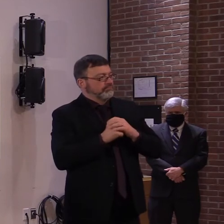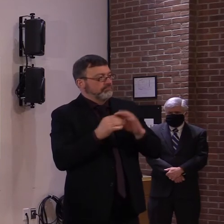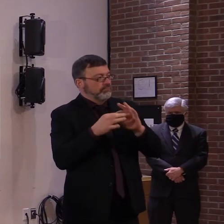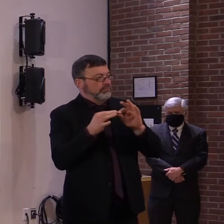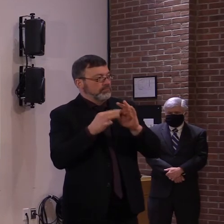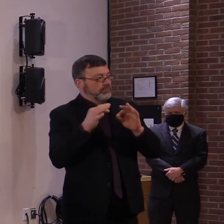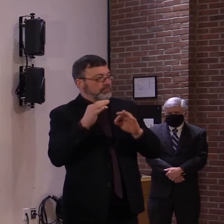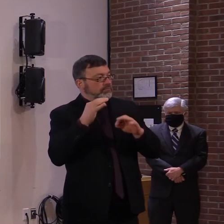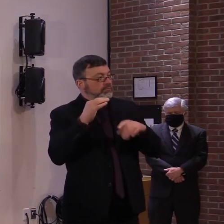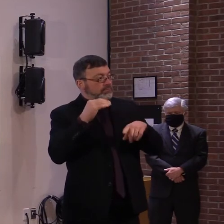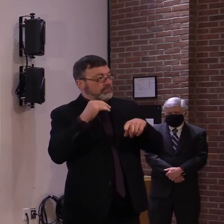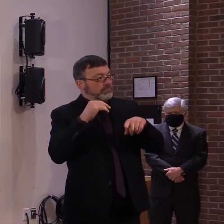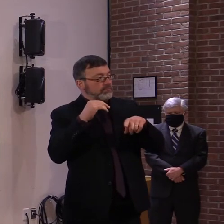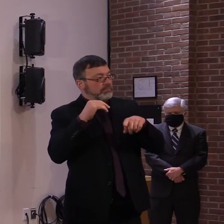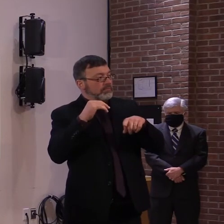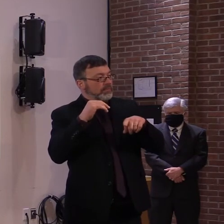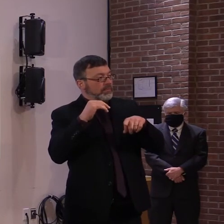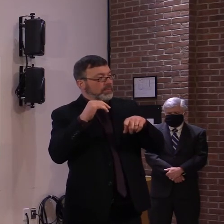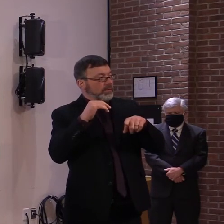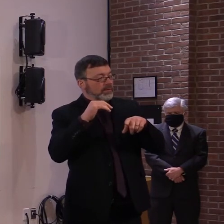if that's what your question was.